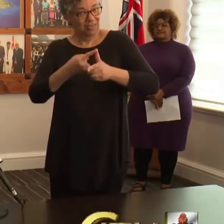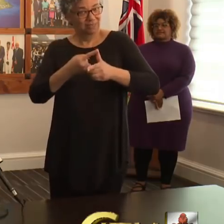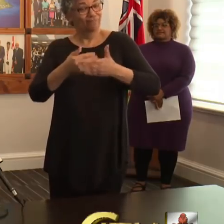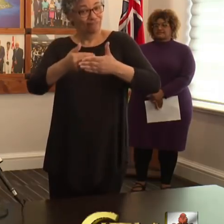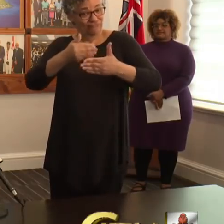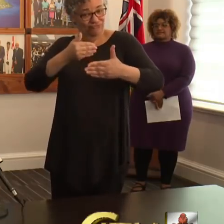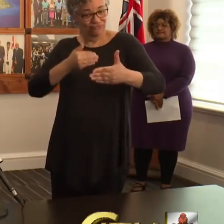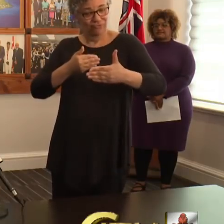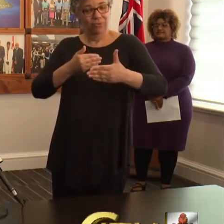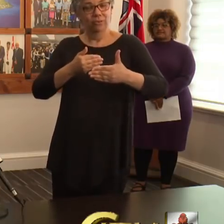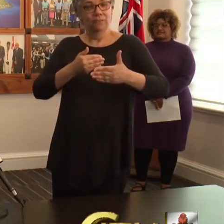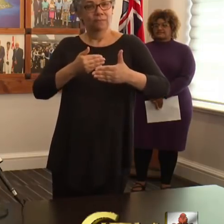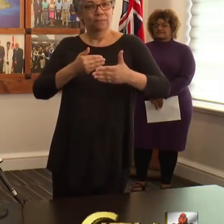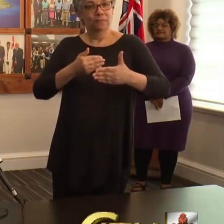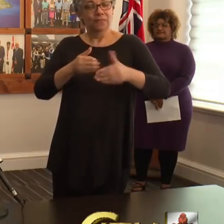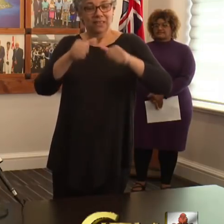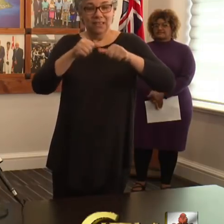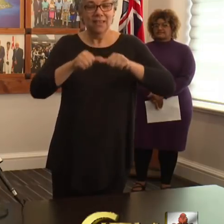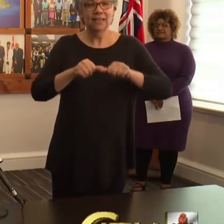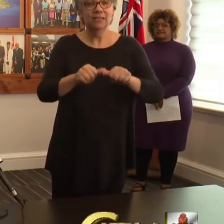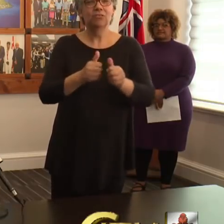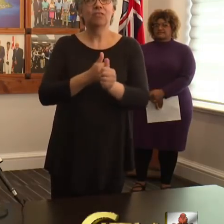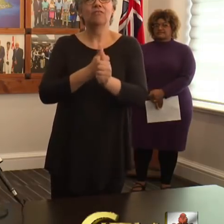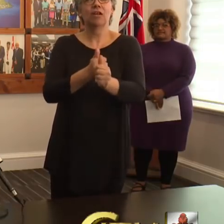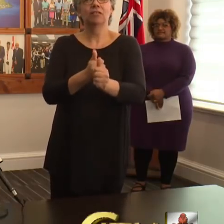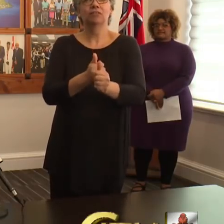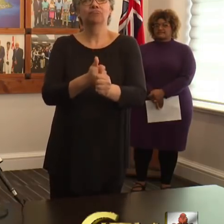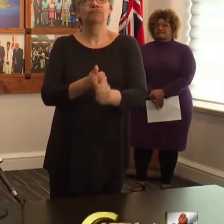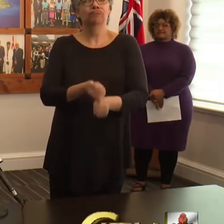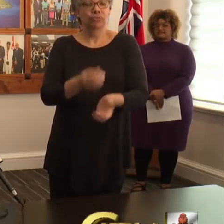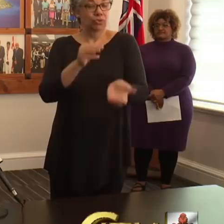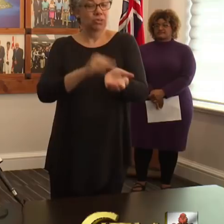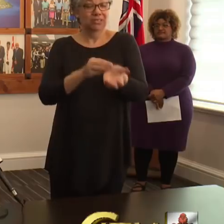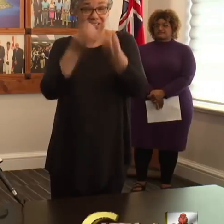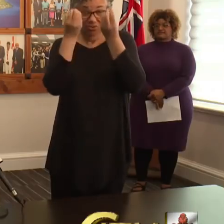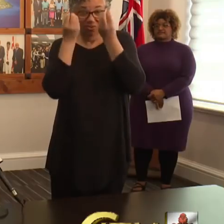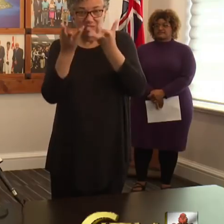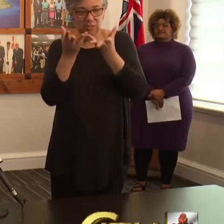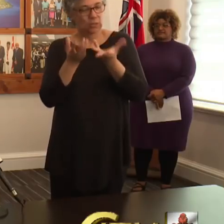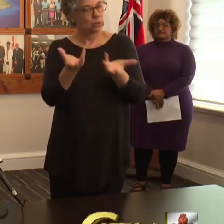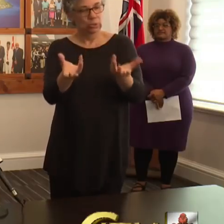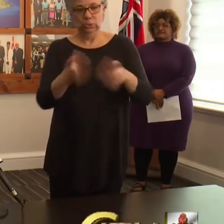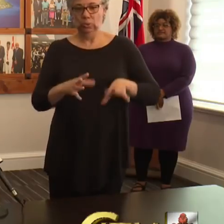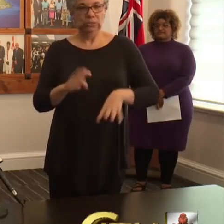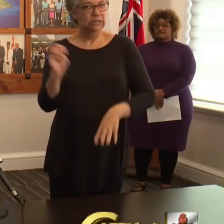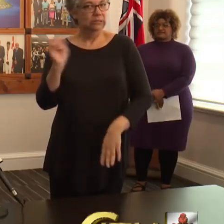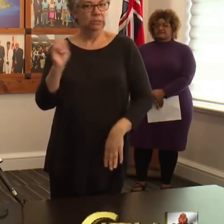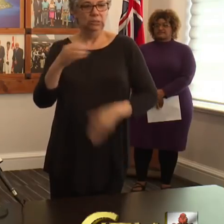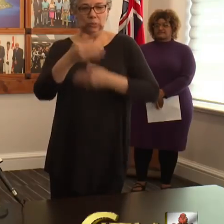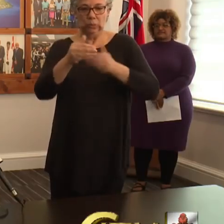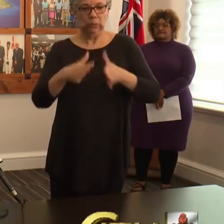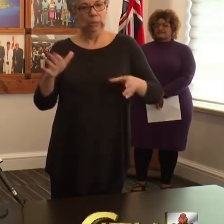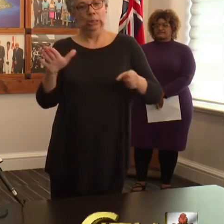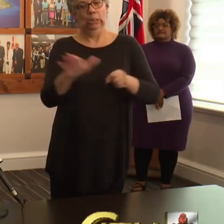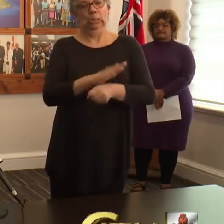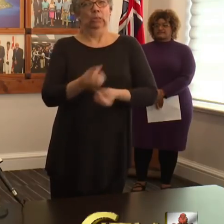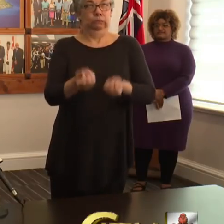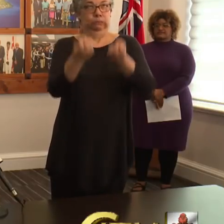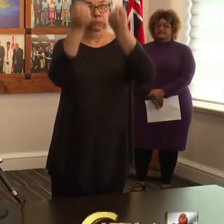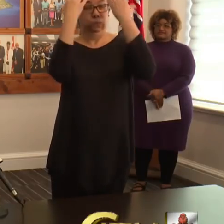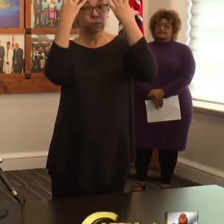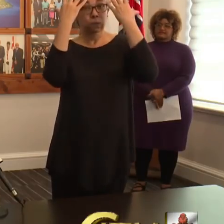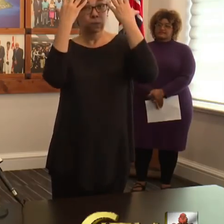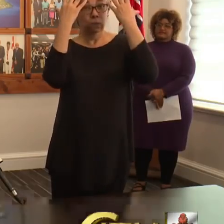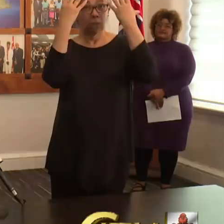and continue to follow the orders of the doctor because we don't want our emergency rooms to be flooded and overwhelmed.